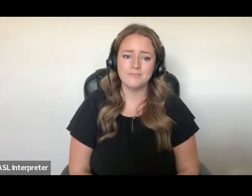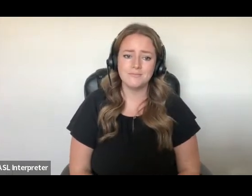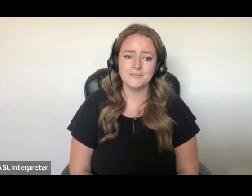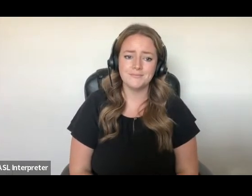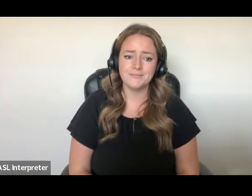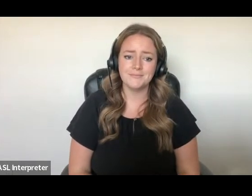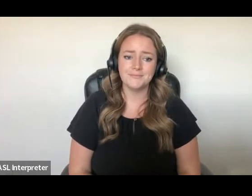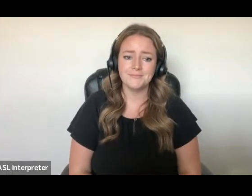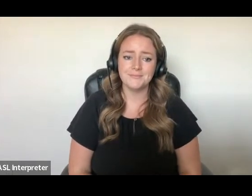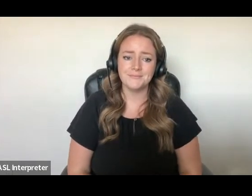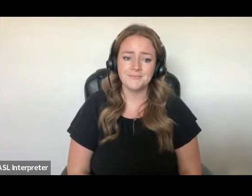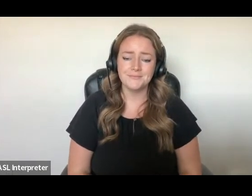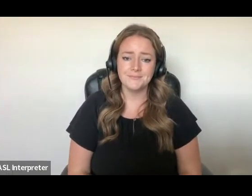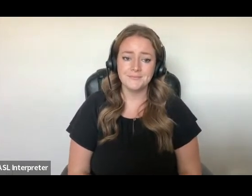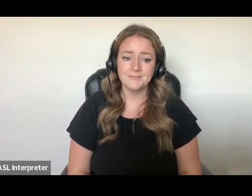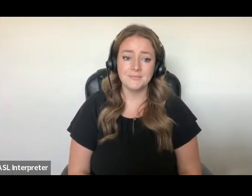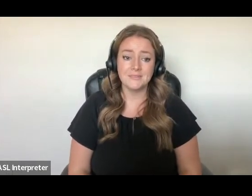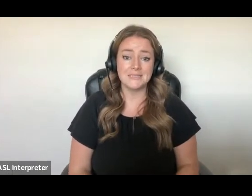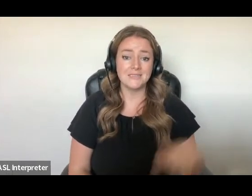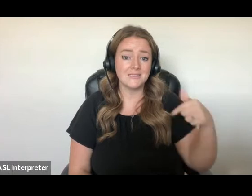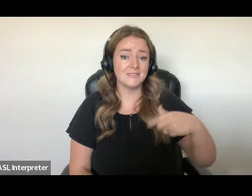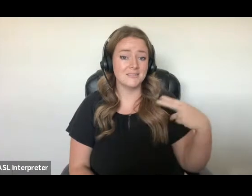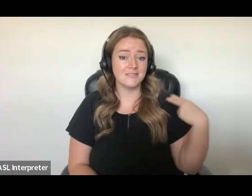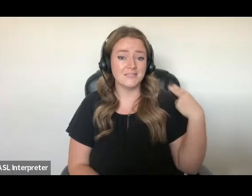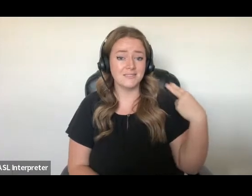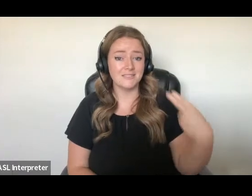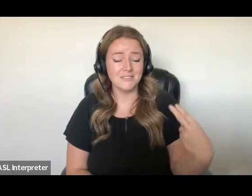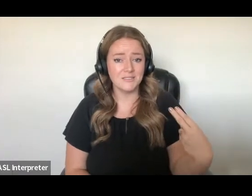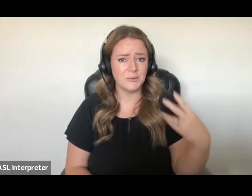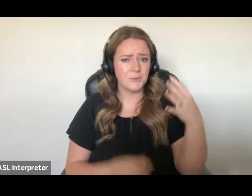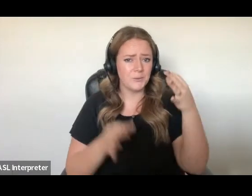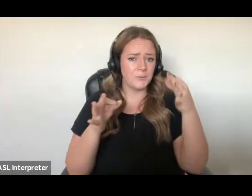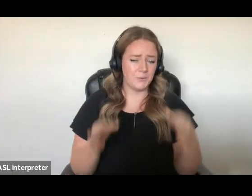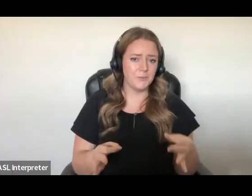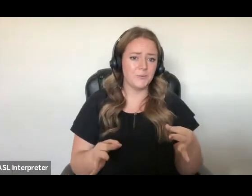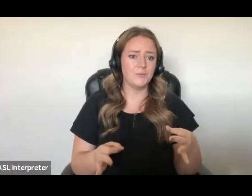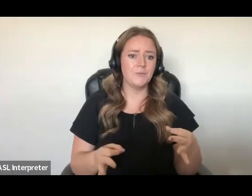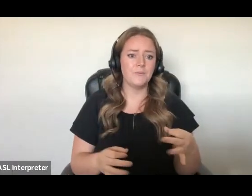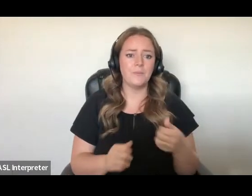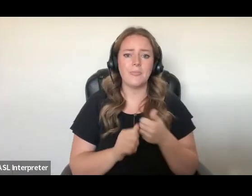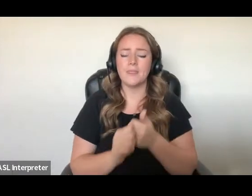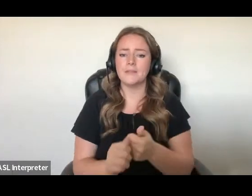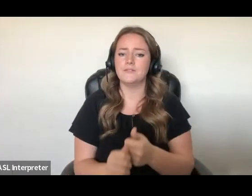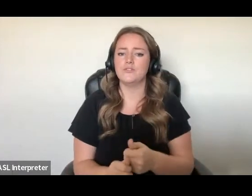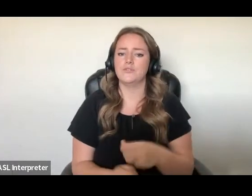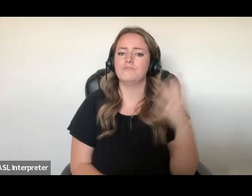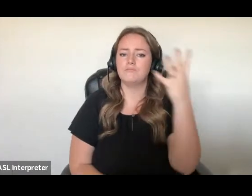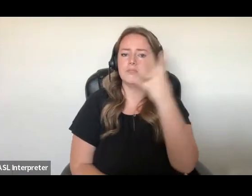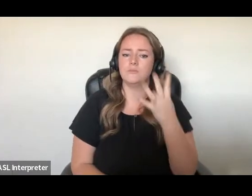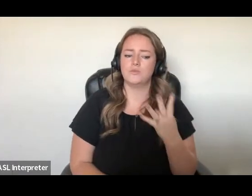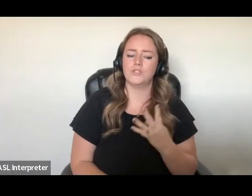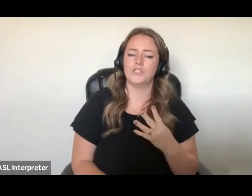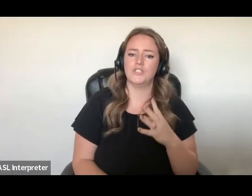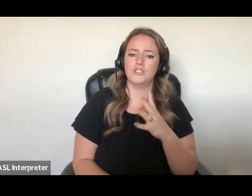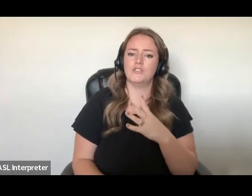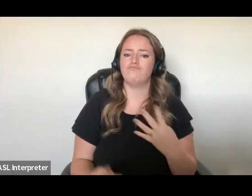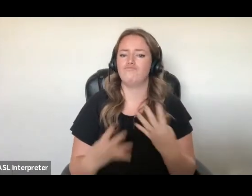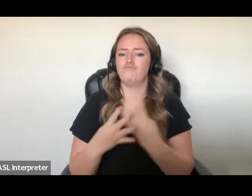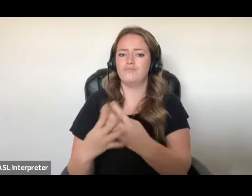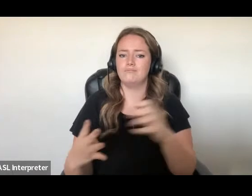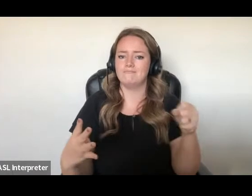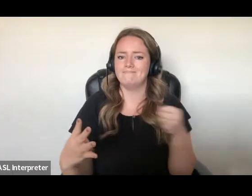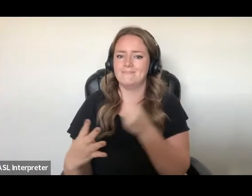The historic decision follows the province's review of its immigration detention agreement, as well as a long period of